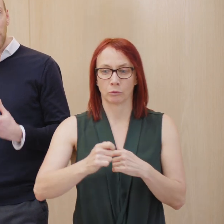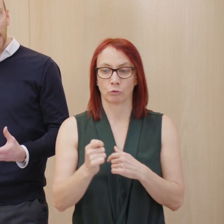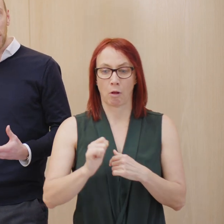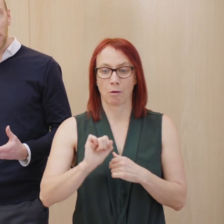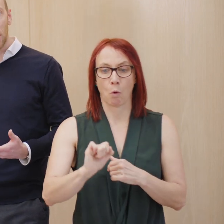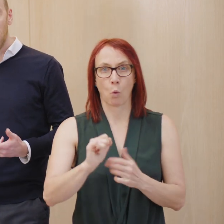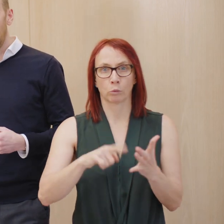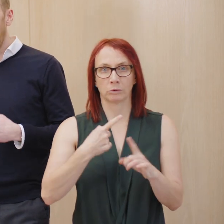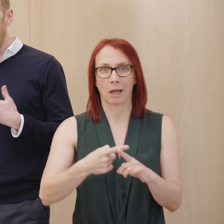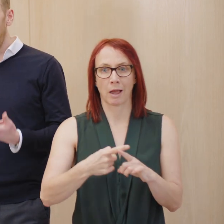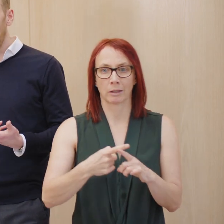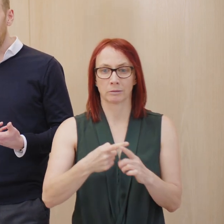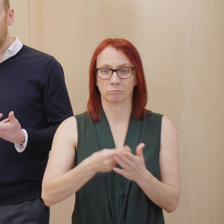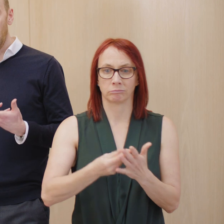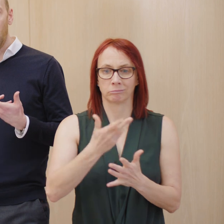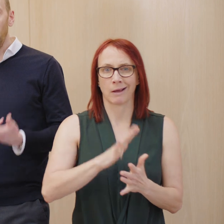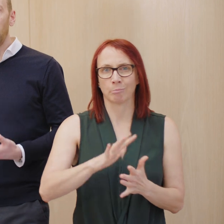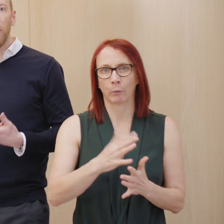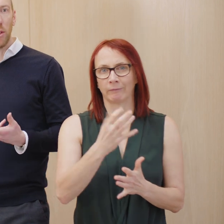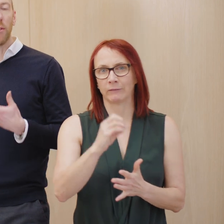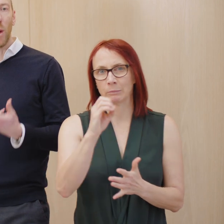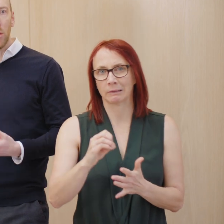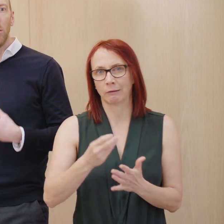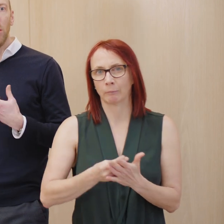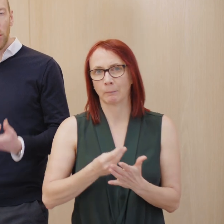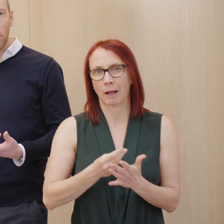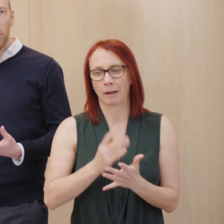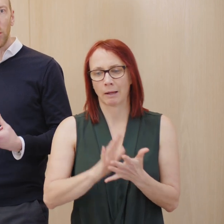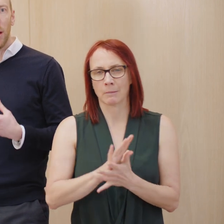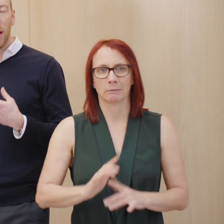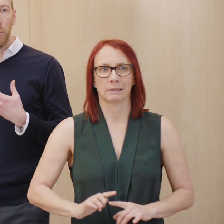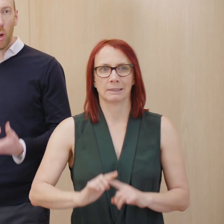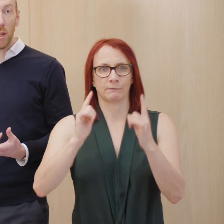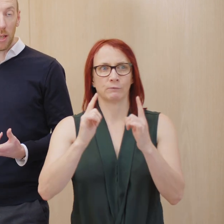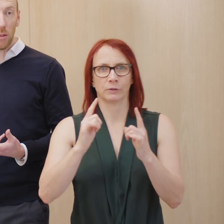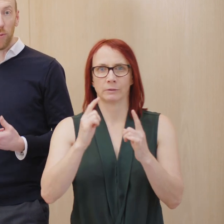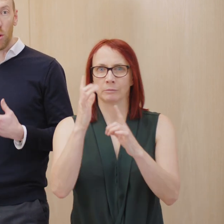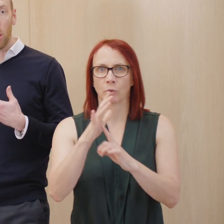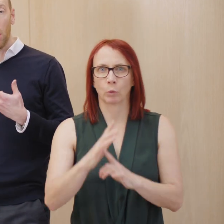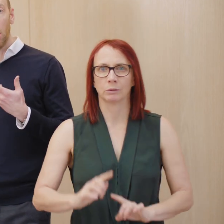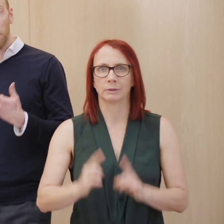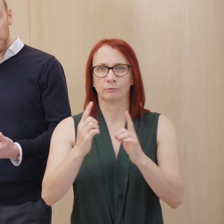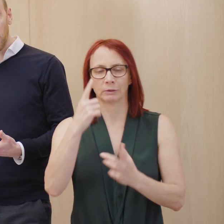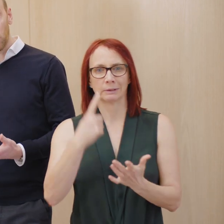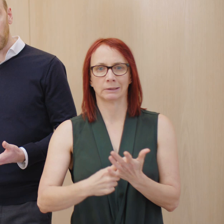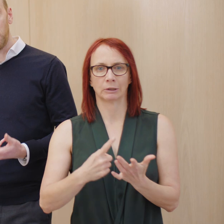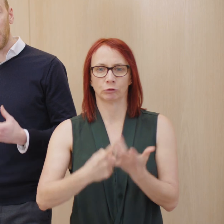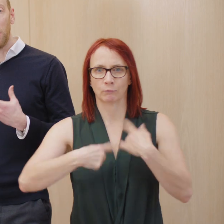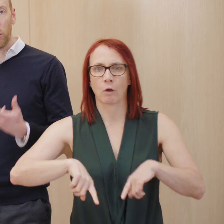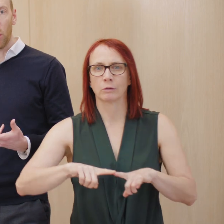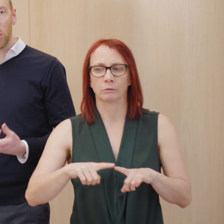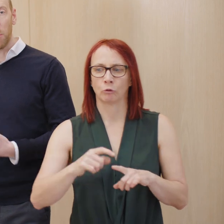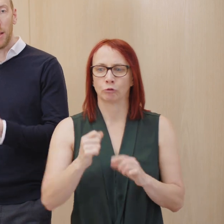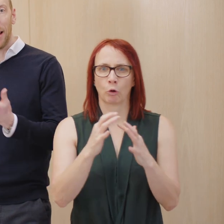through taxes. And that brings a whole different set of questions and decisions and priorities for people in the Scottish